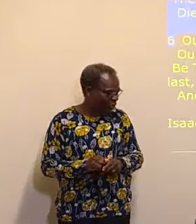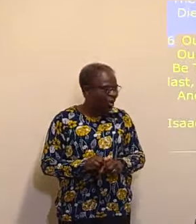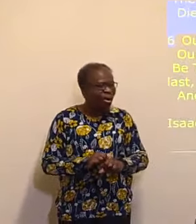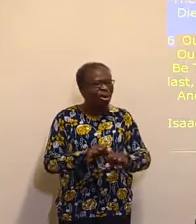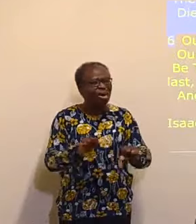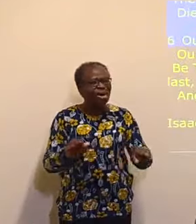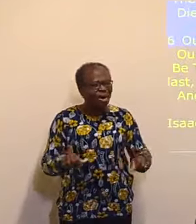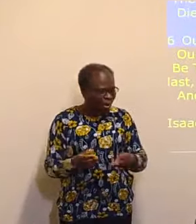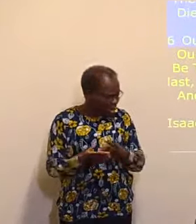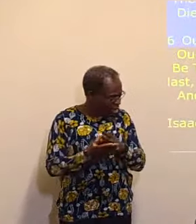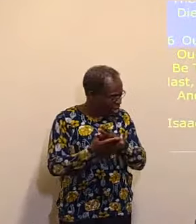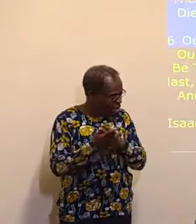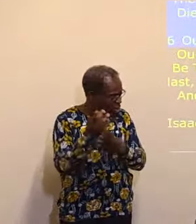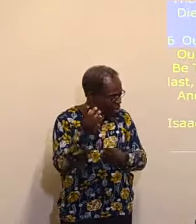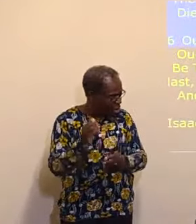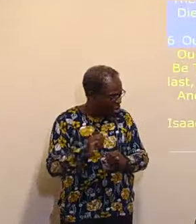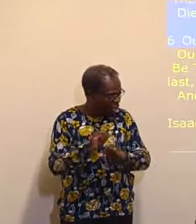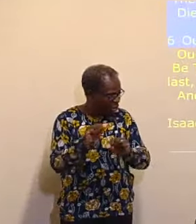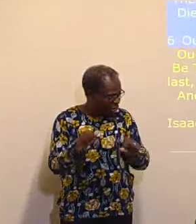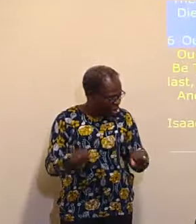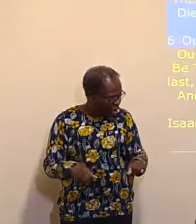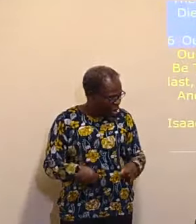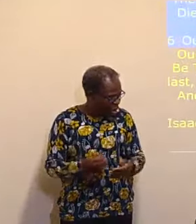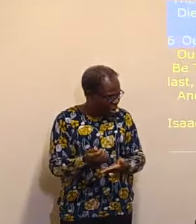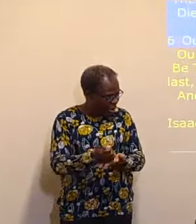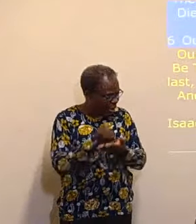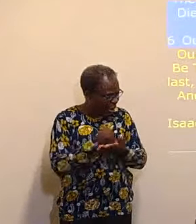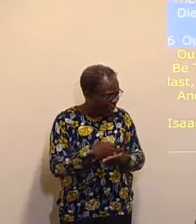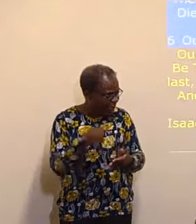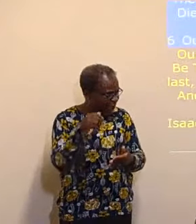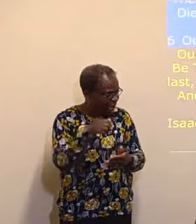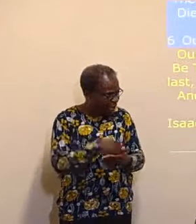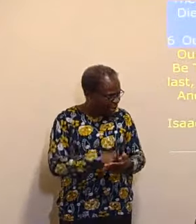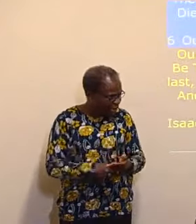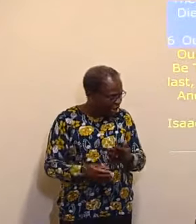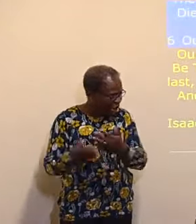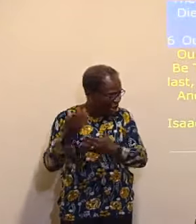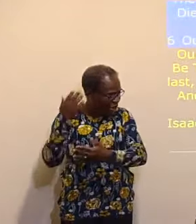And on the shadow of thy throne